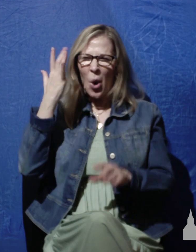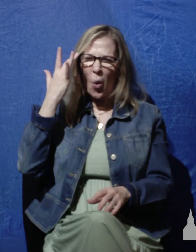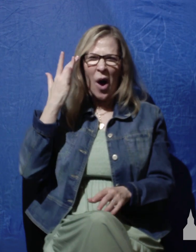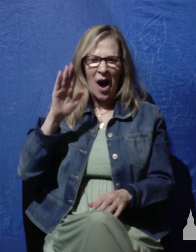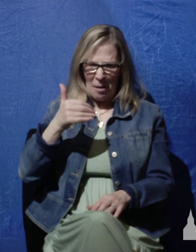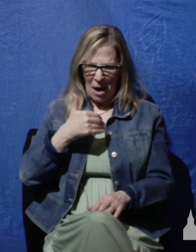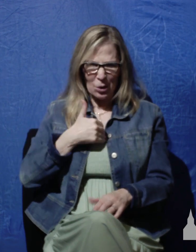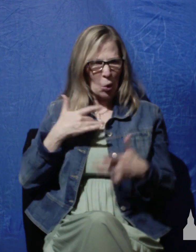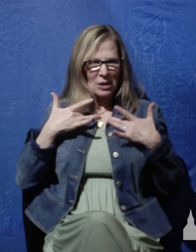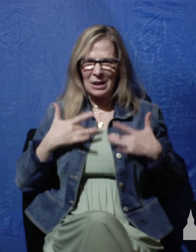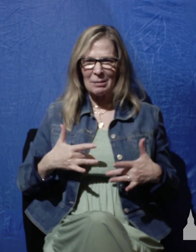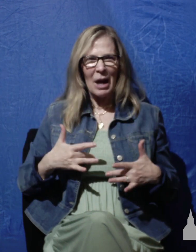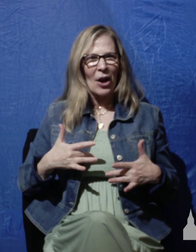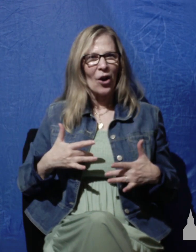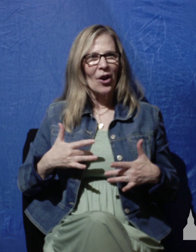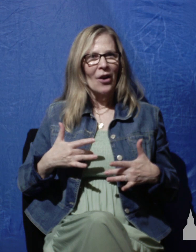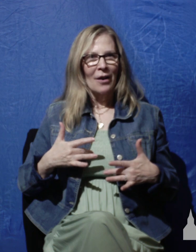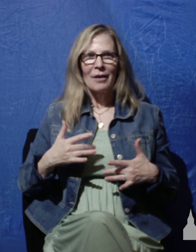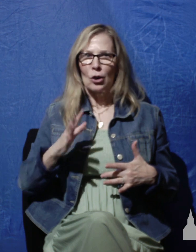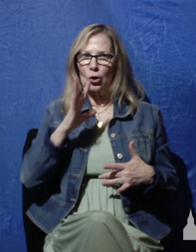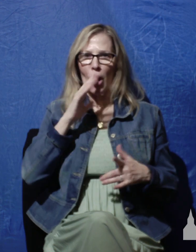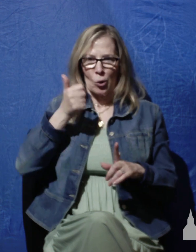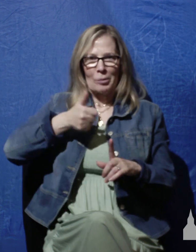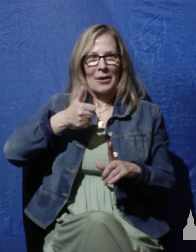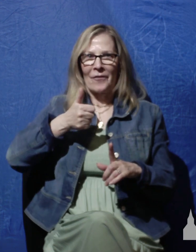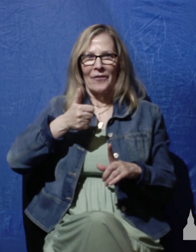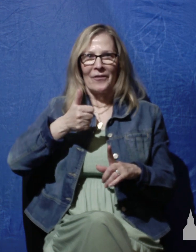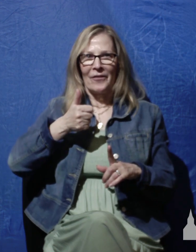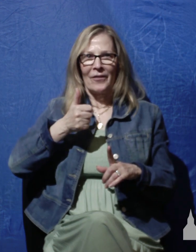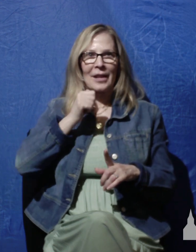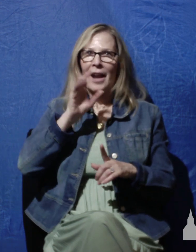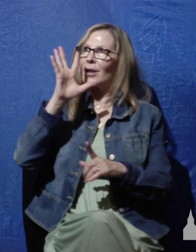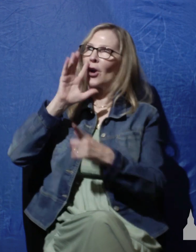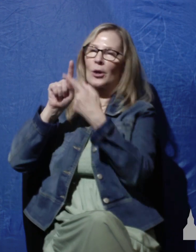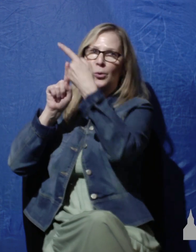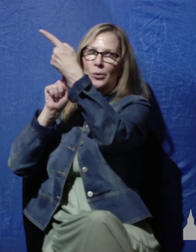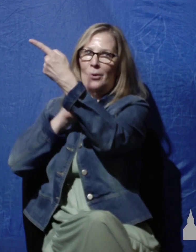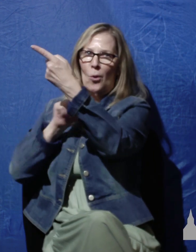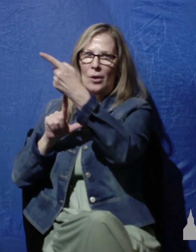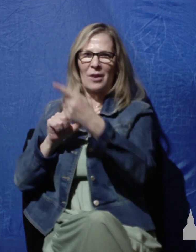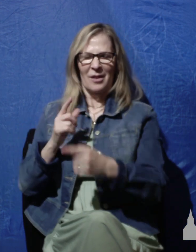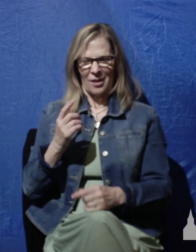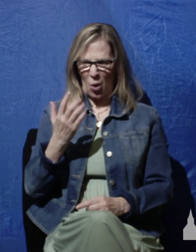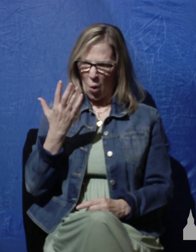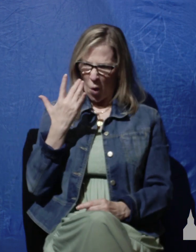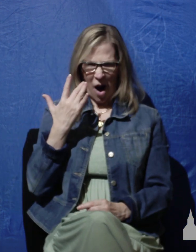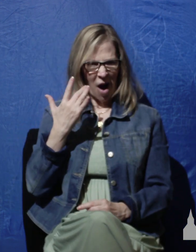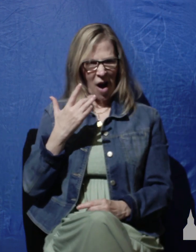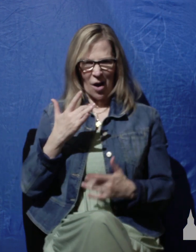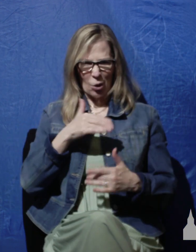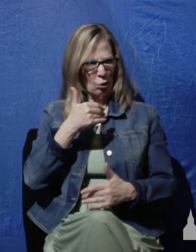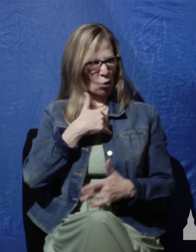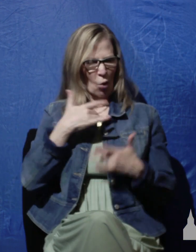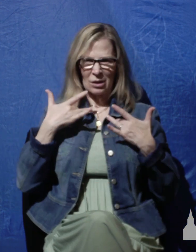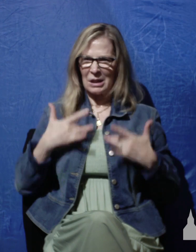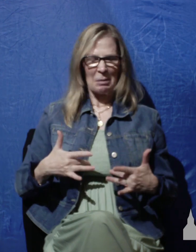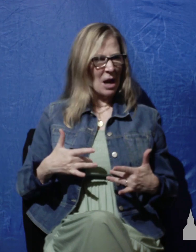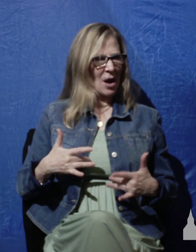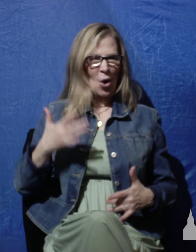soul? Notice he's talking to his soul just like David. He's not talking to the Lord. Why are you in despair, O my soul? And why have you become